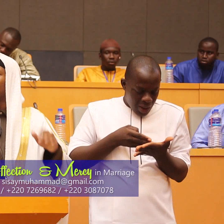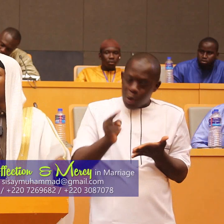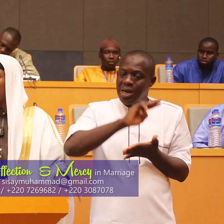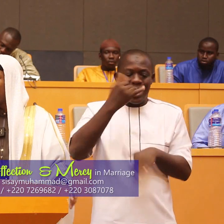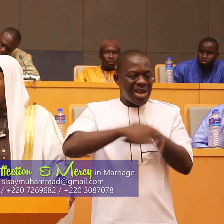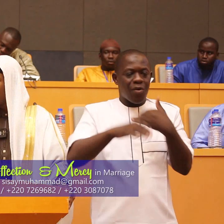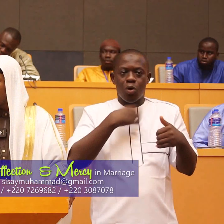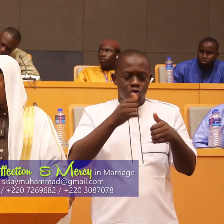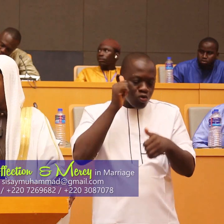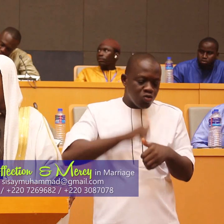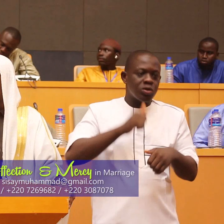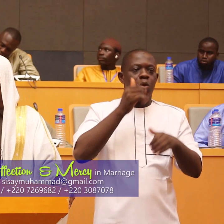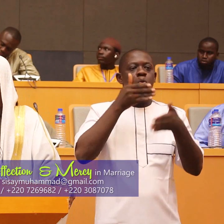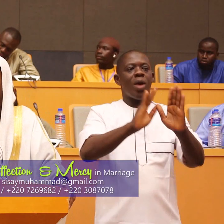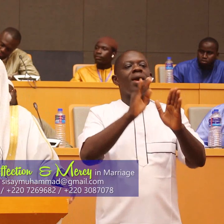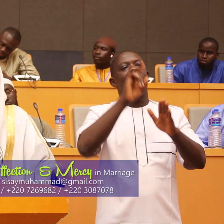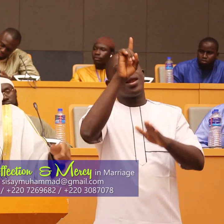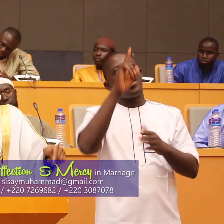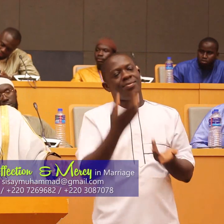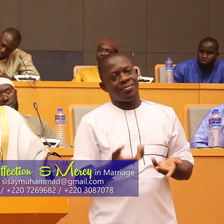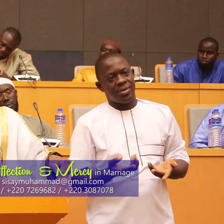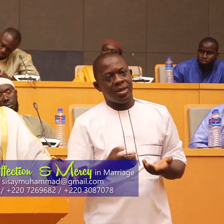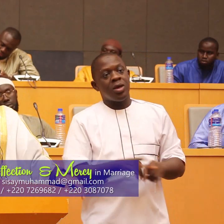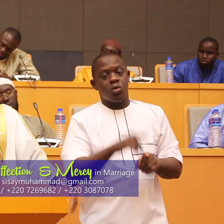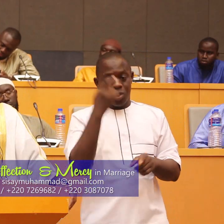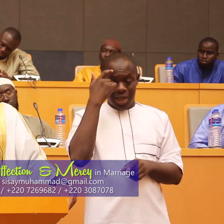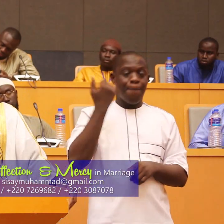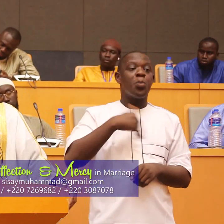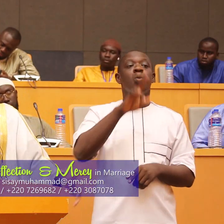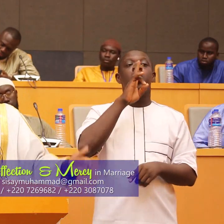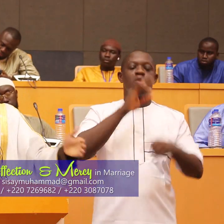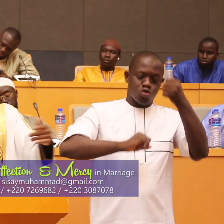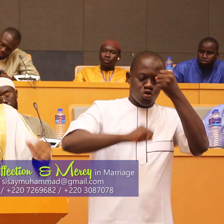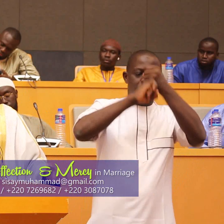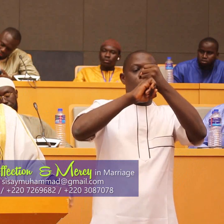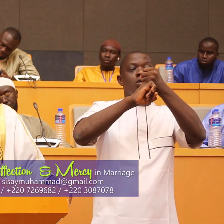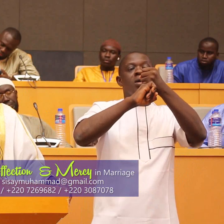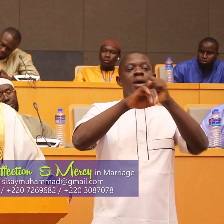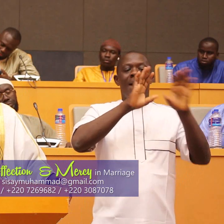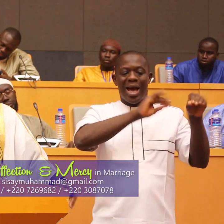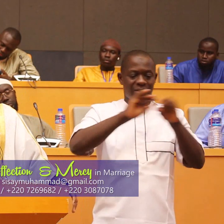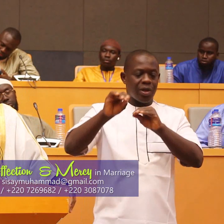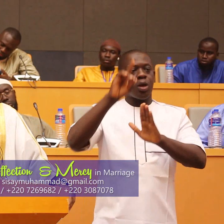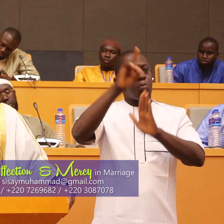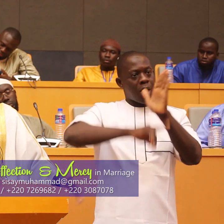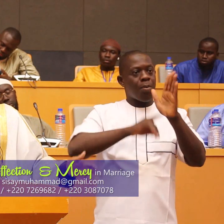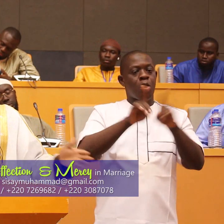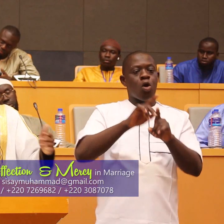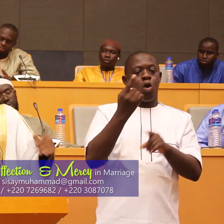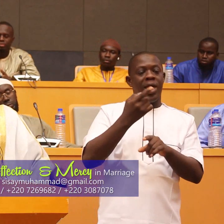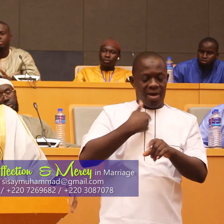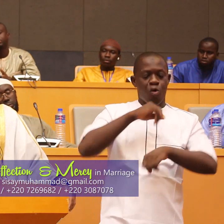want to spend it in your path do you think people who support this event all the donors not only those couple